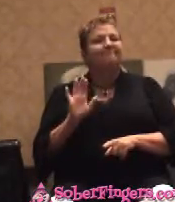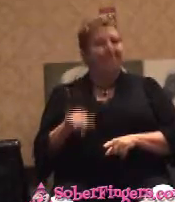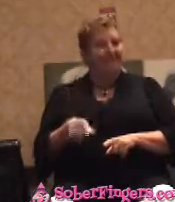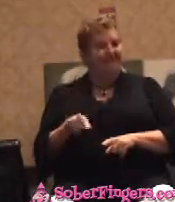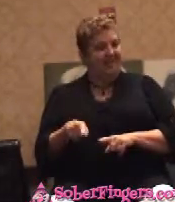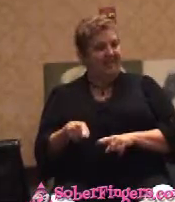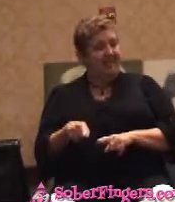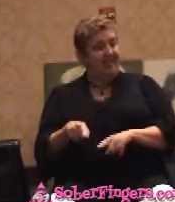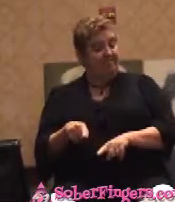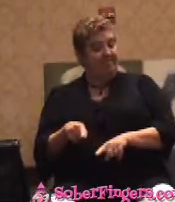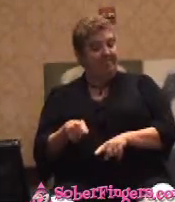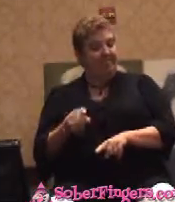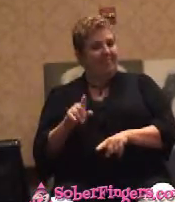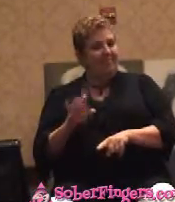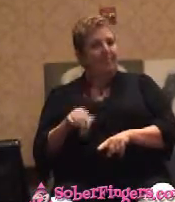don't grow up in milk.